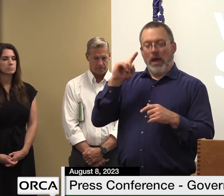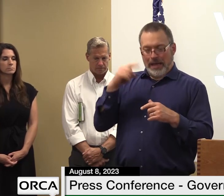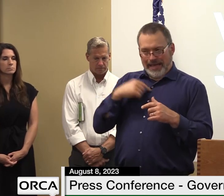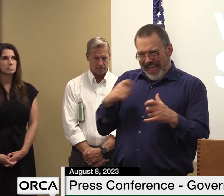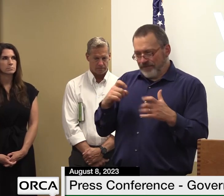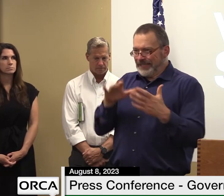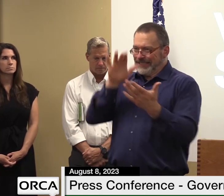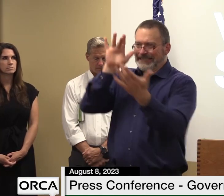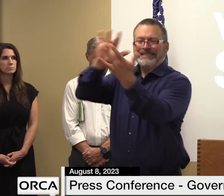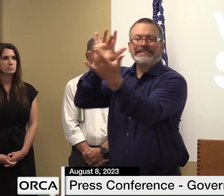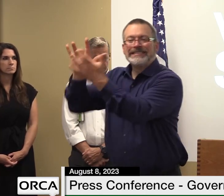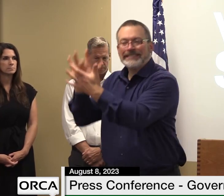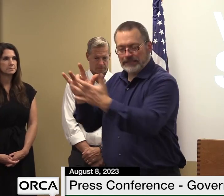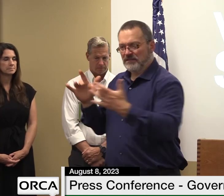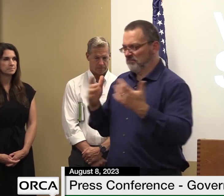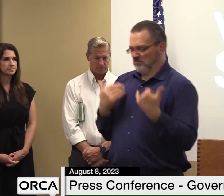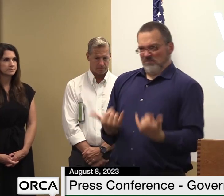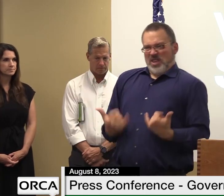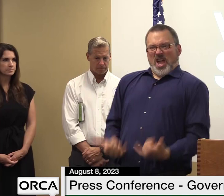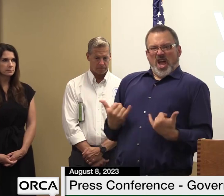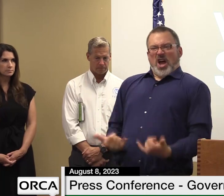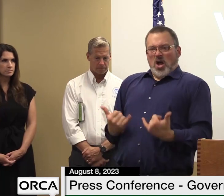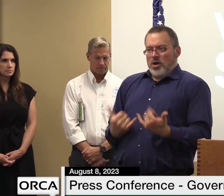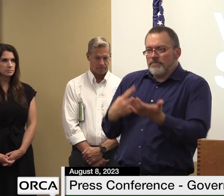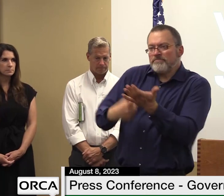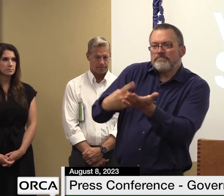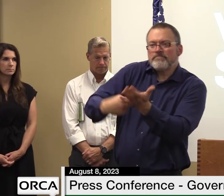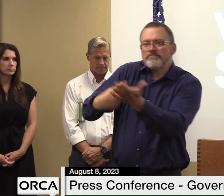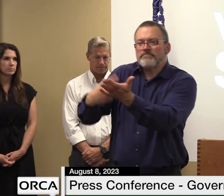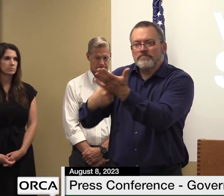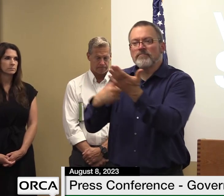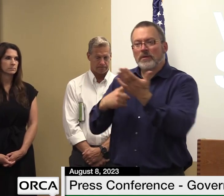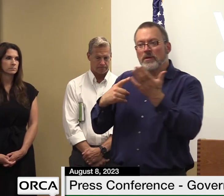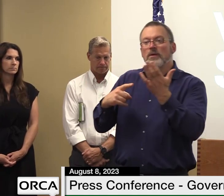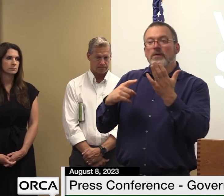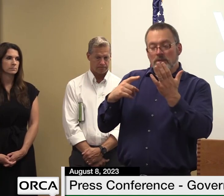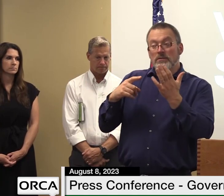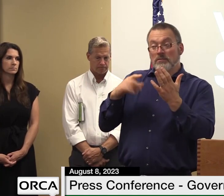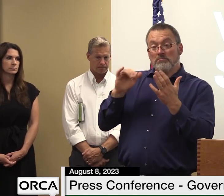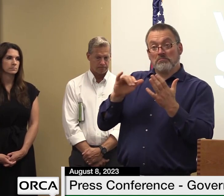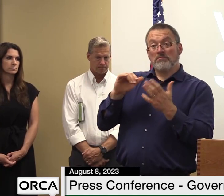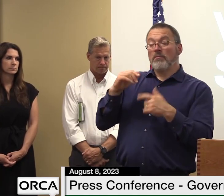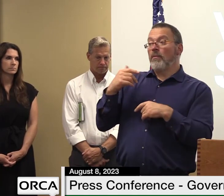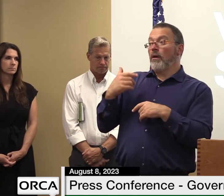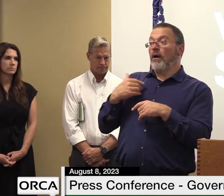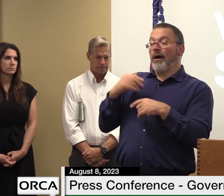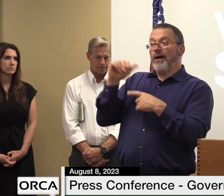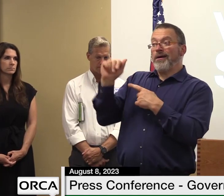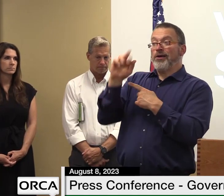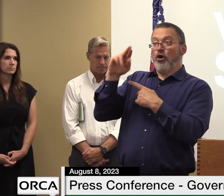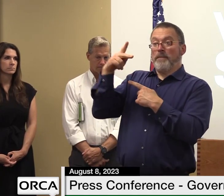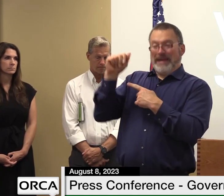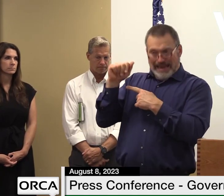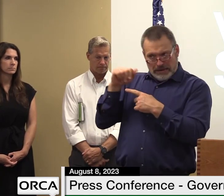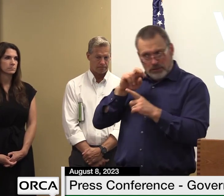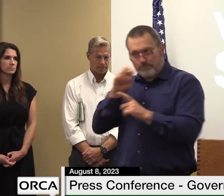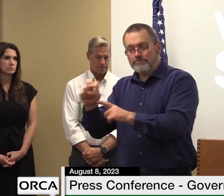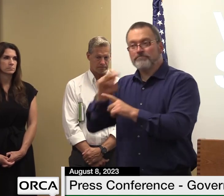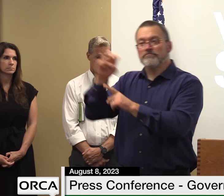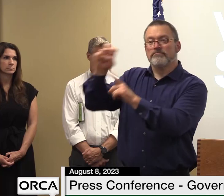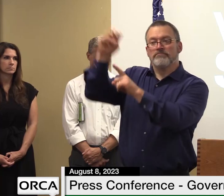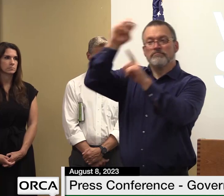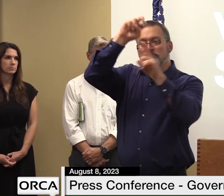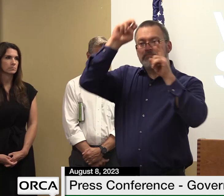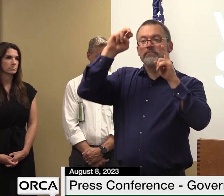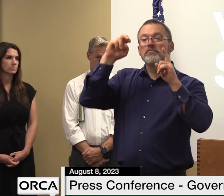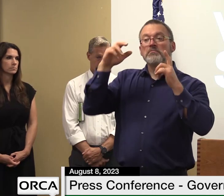conversations with them we've been out on our arpa tour for the last year so now we have to go back and see